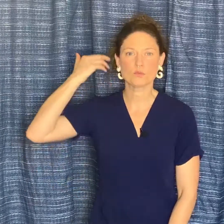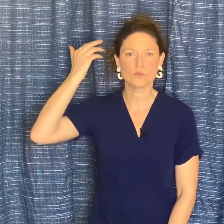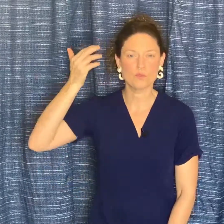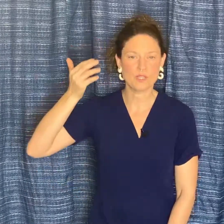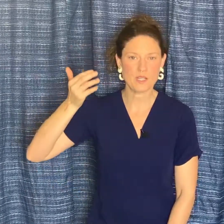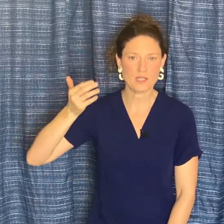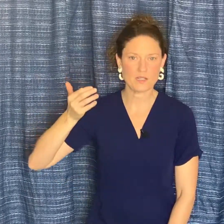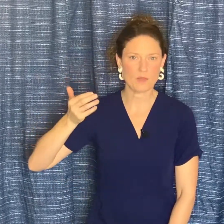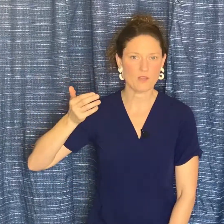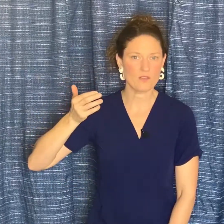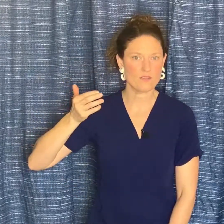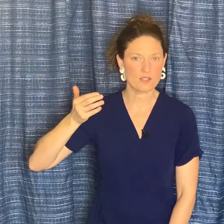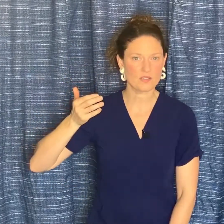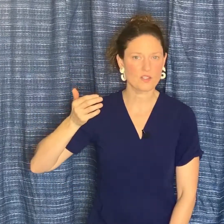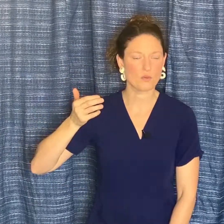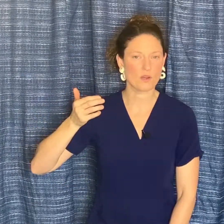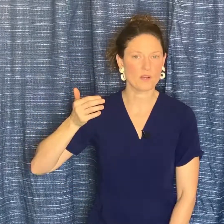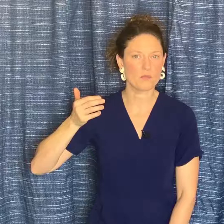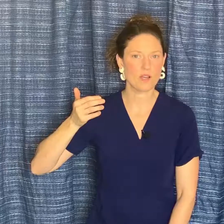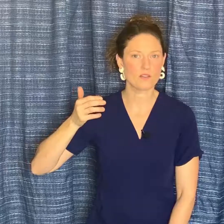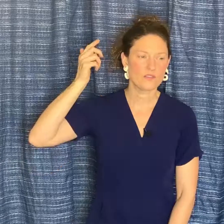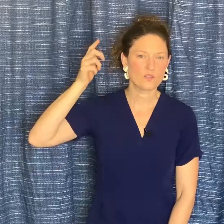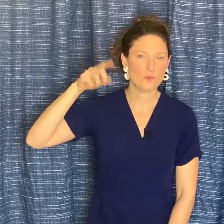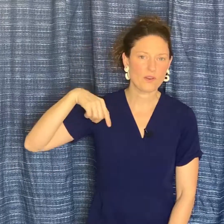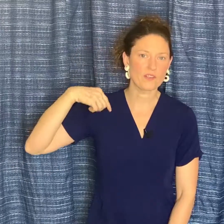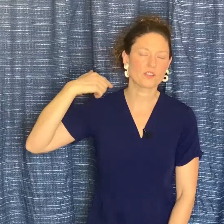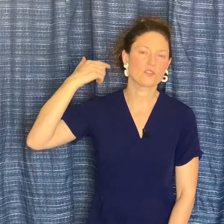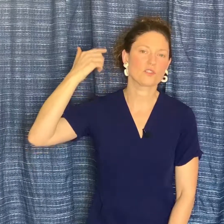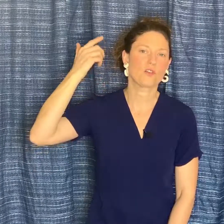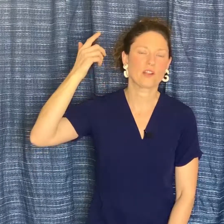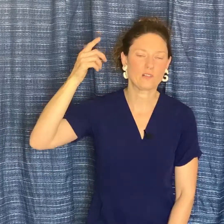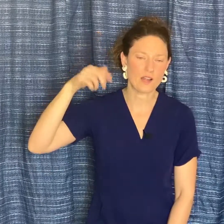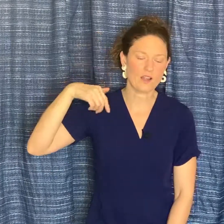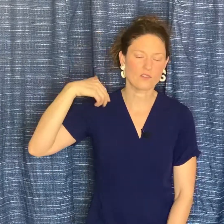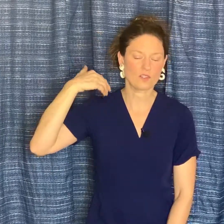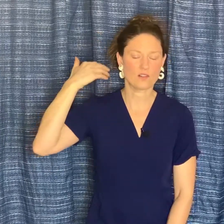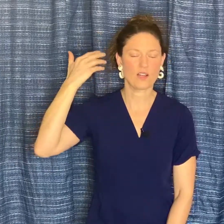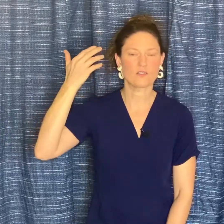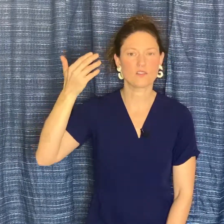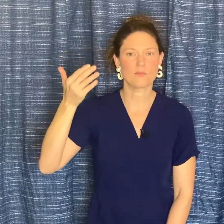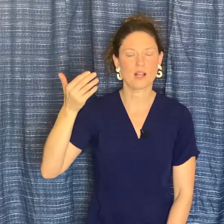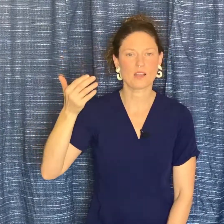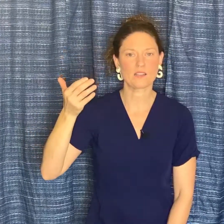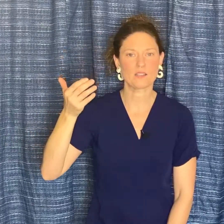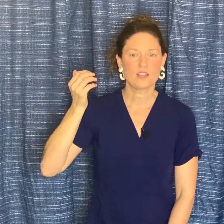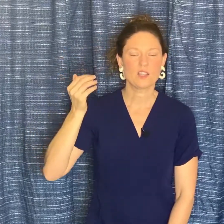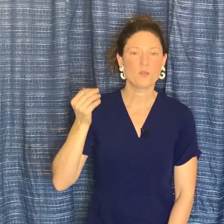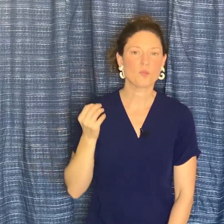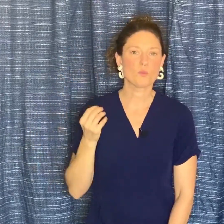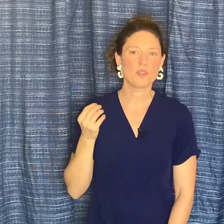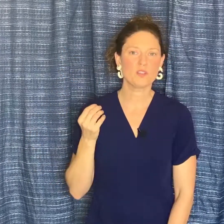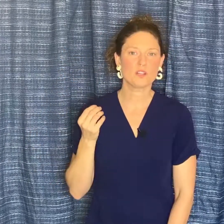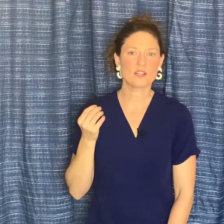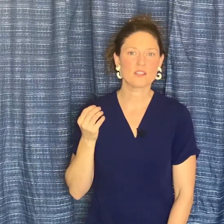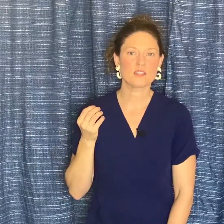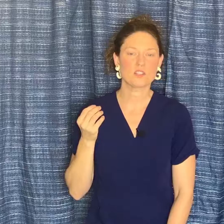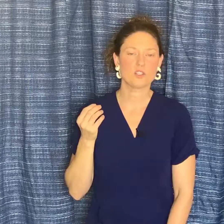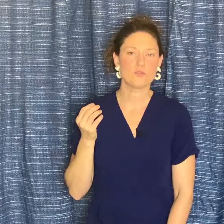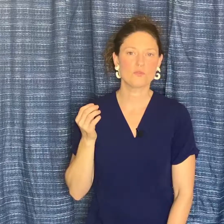ruminating about things that you're worried about, these worries are just going around and around in your mind, it can be a really good idea to use